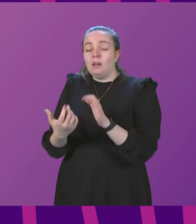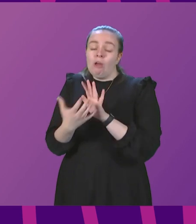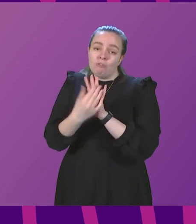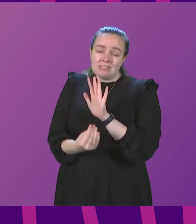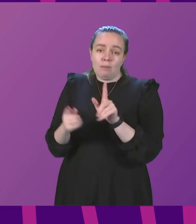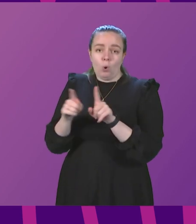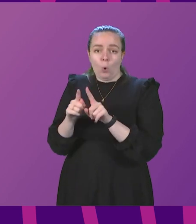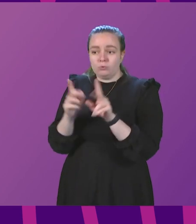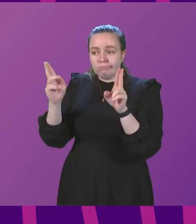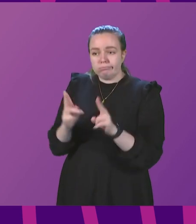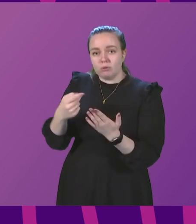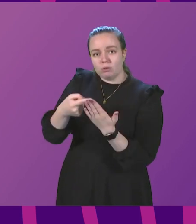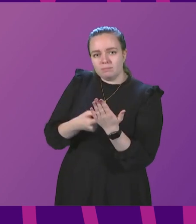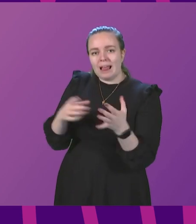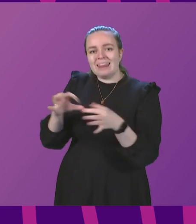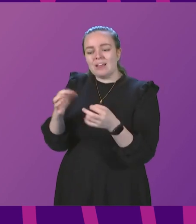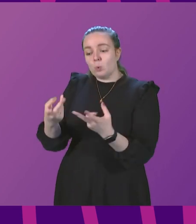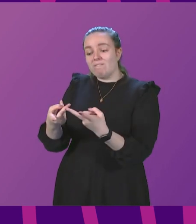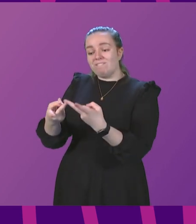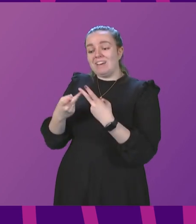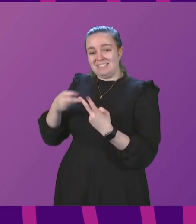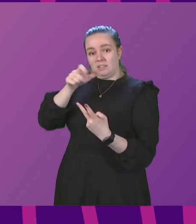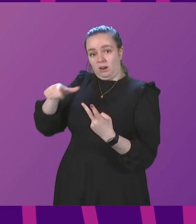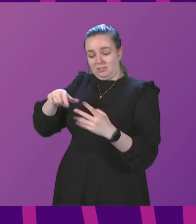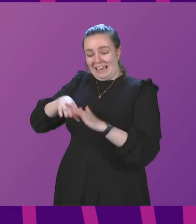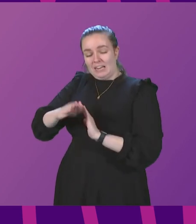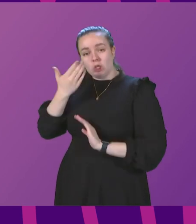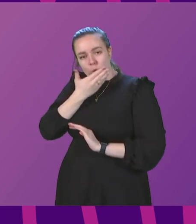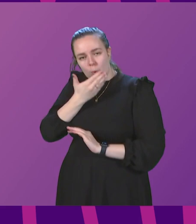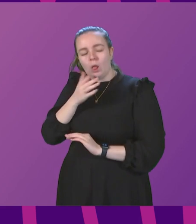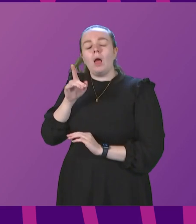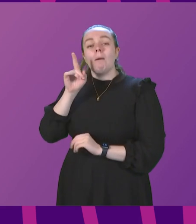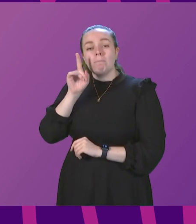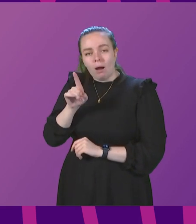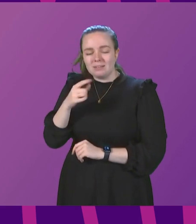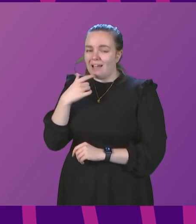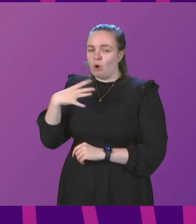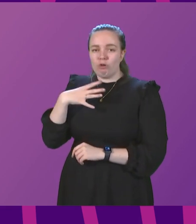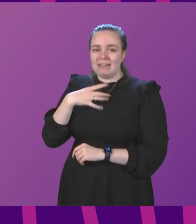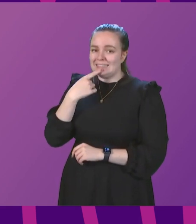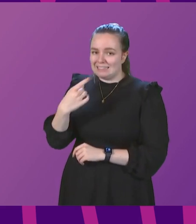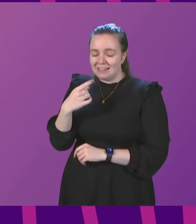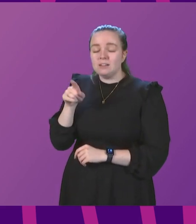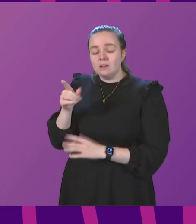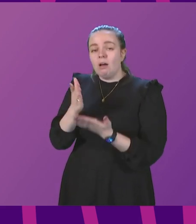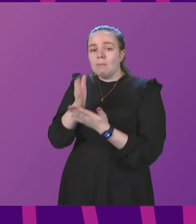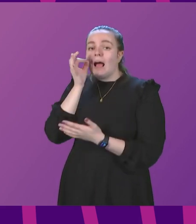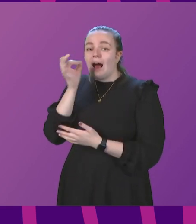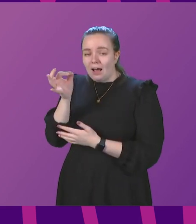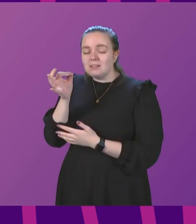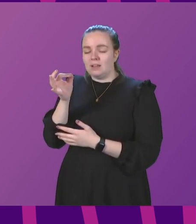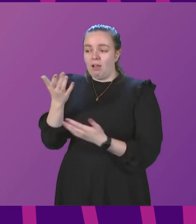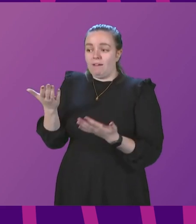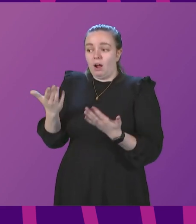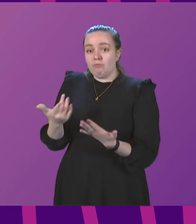also eases the requirements around visitors to schools. But it does, as I have narrated already, it does ask for the